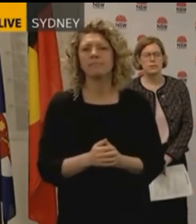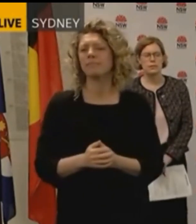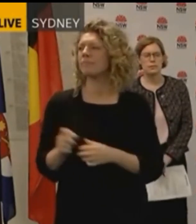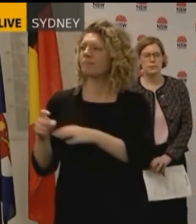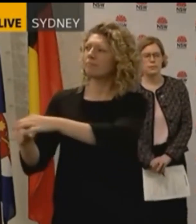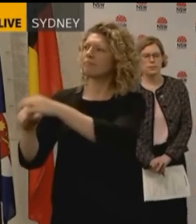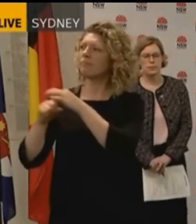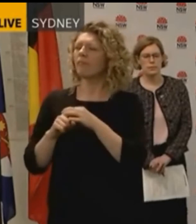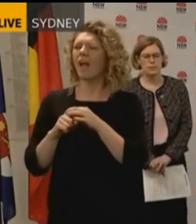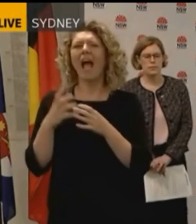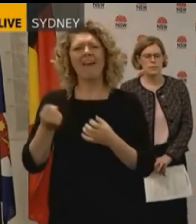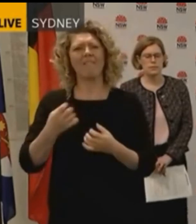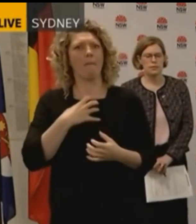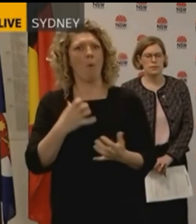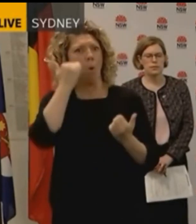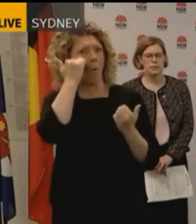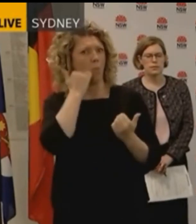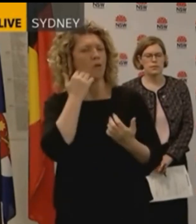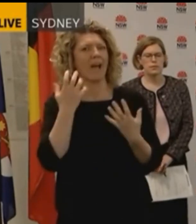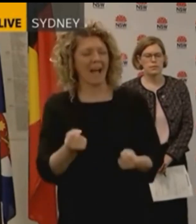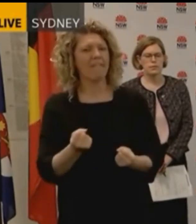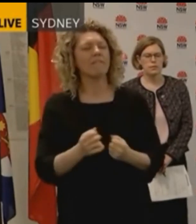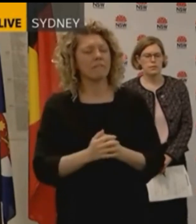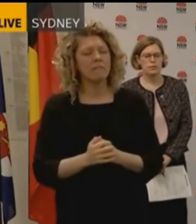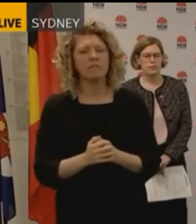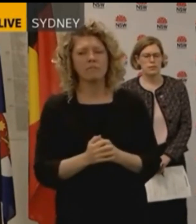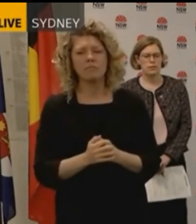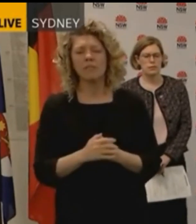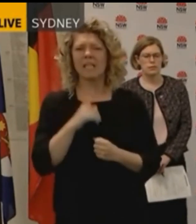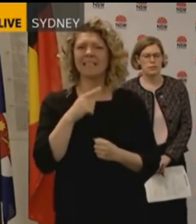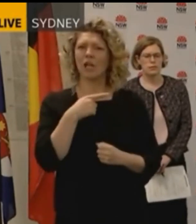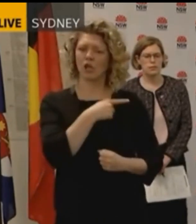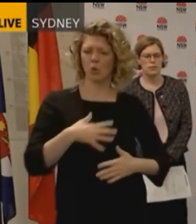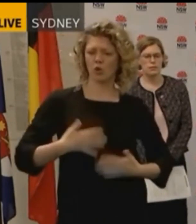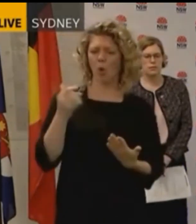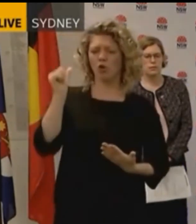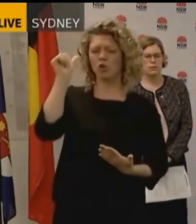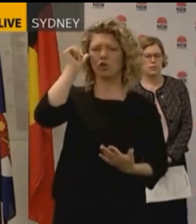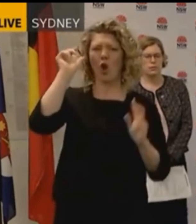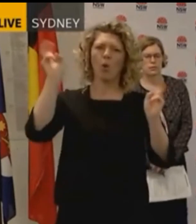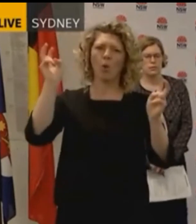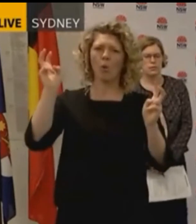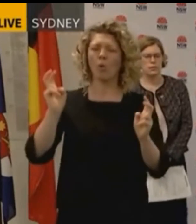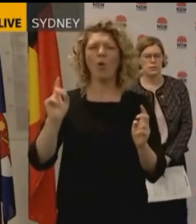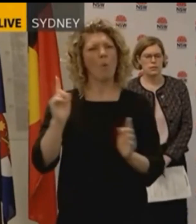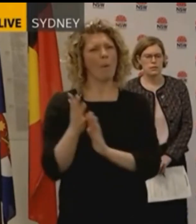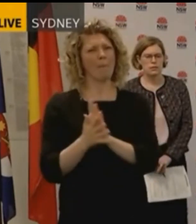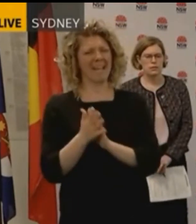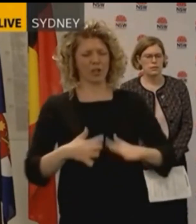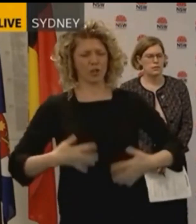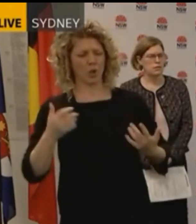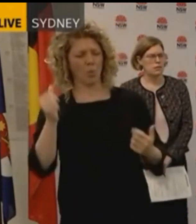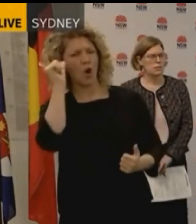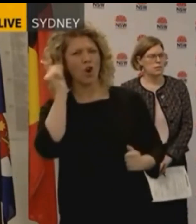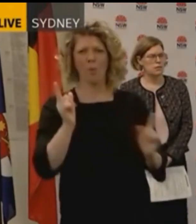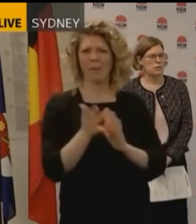it's separate to what you said on Monday. He said there was information that you didn't want to know about in relation to his activity. What was that